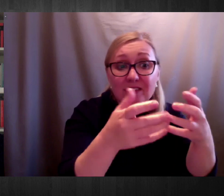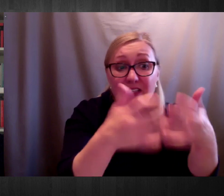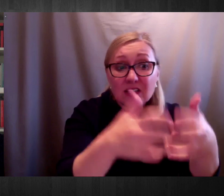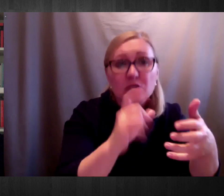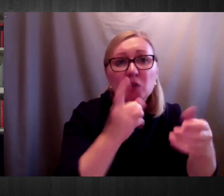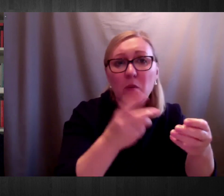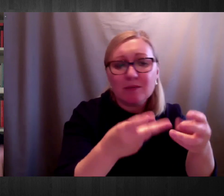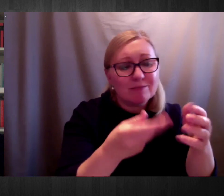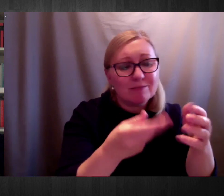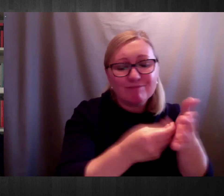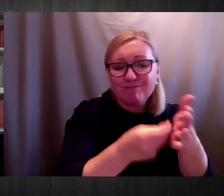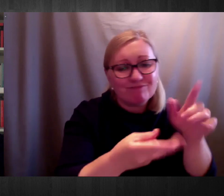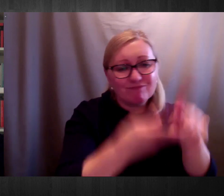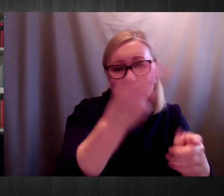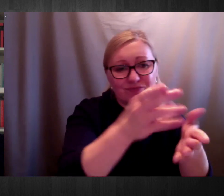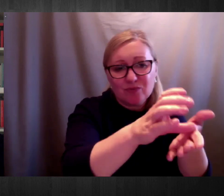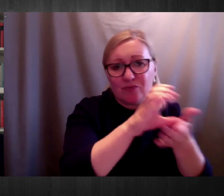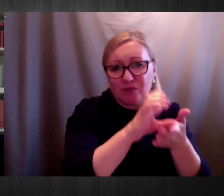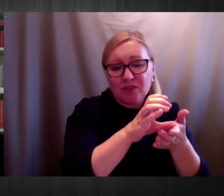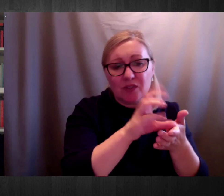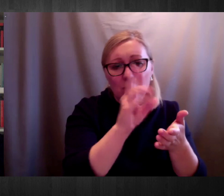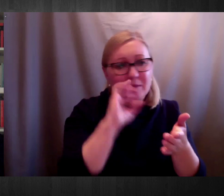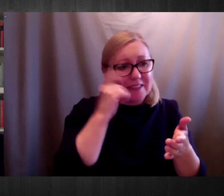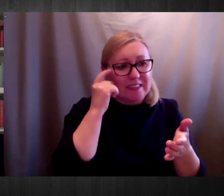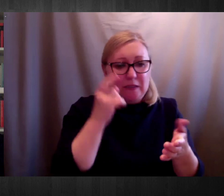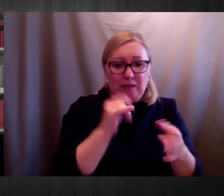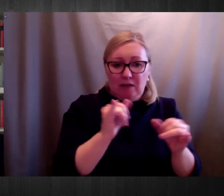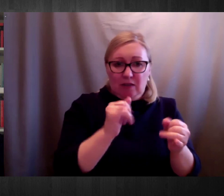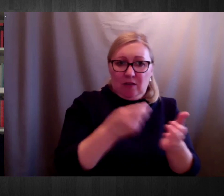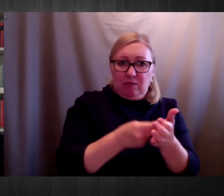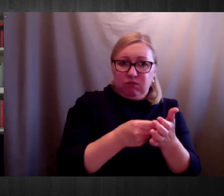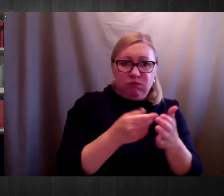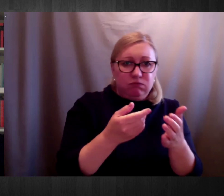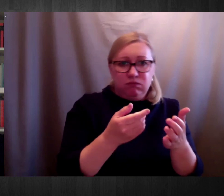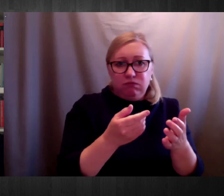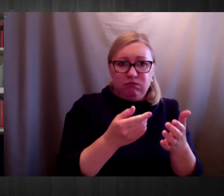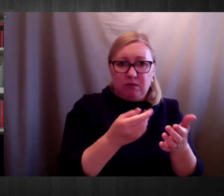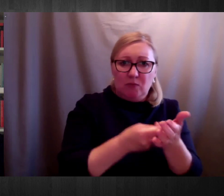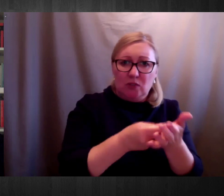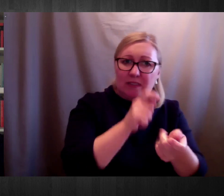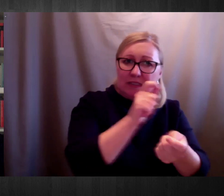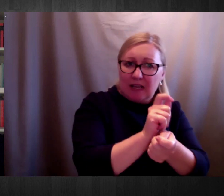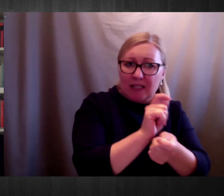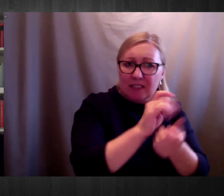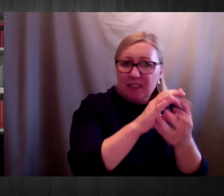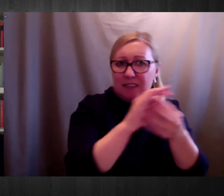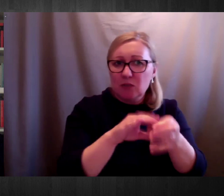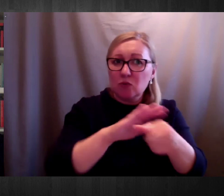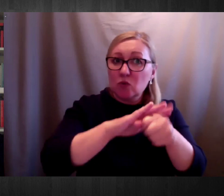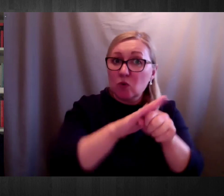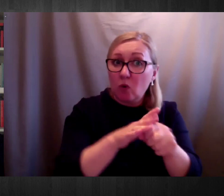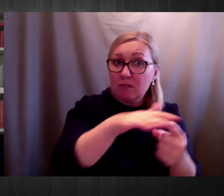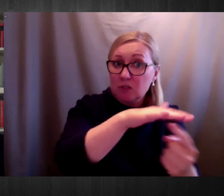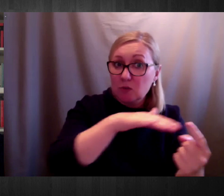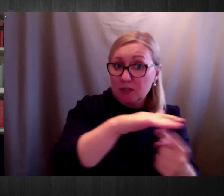response. And that's why I want to insist on the need to make sure that everything that is done for the recovery needs to be